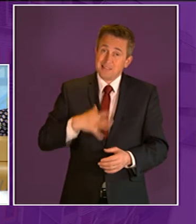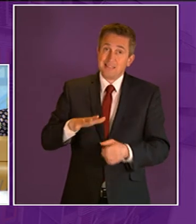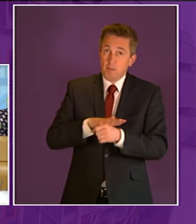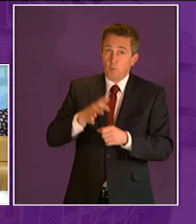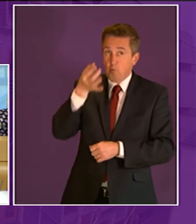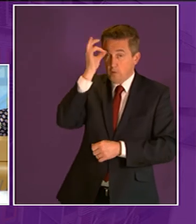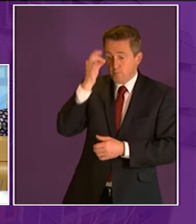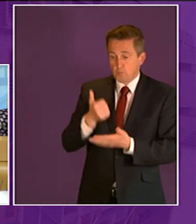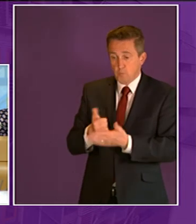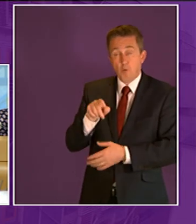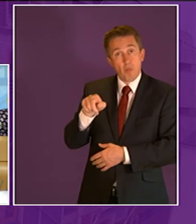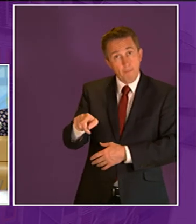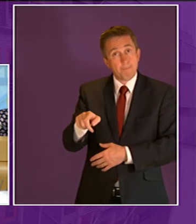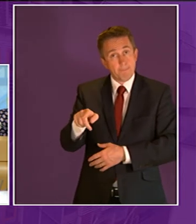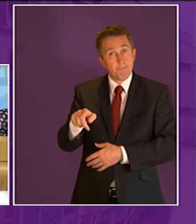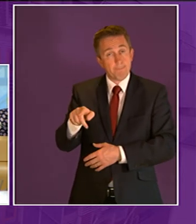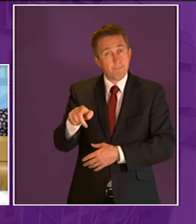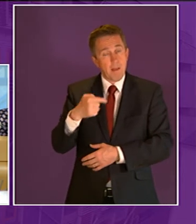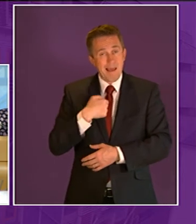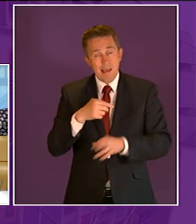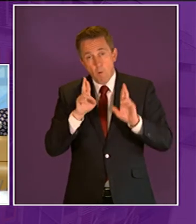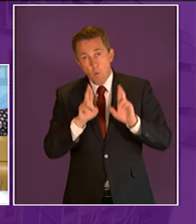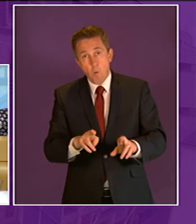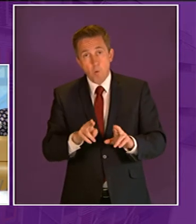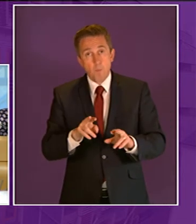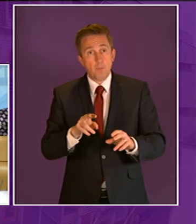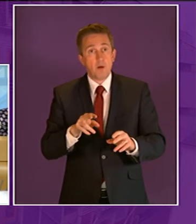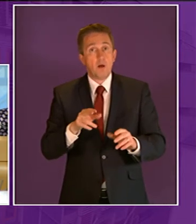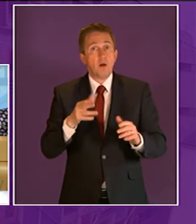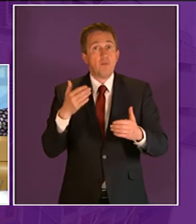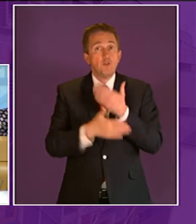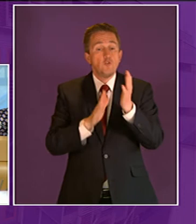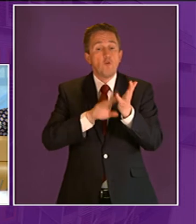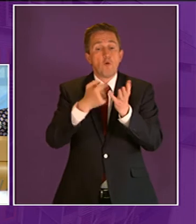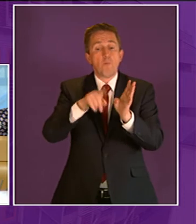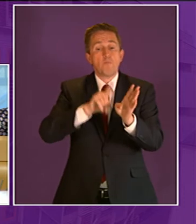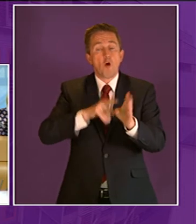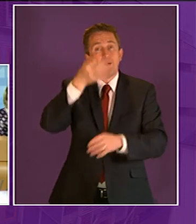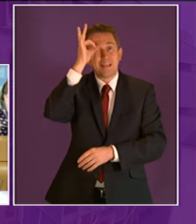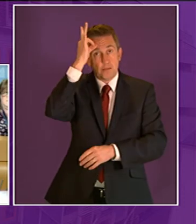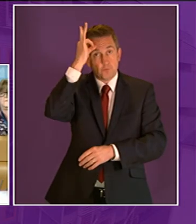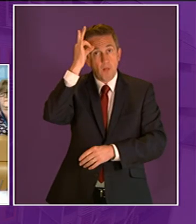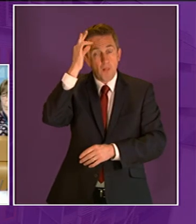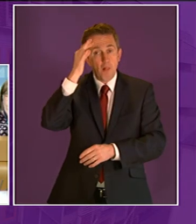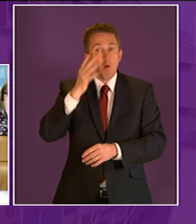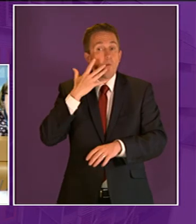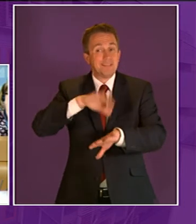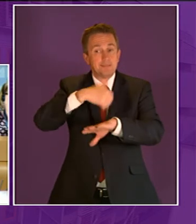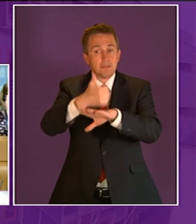their new council administrations i certainly hope that's the case for the new murray council administration once it's formed who i hope will support